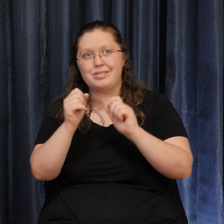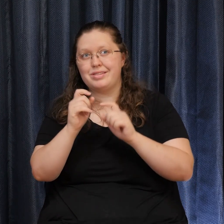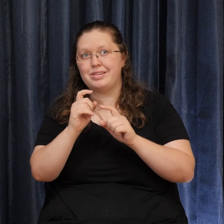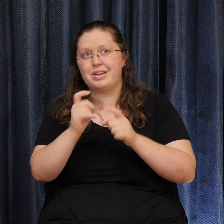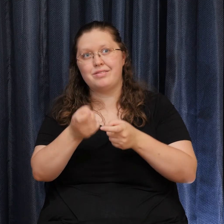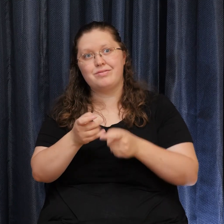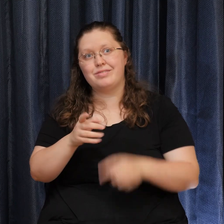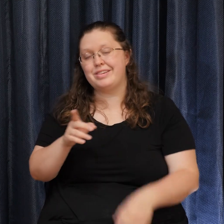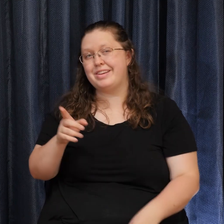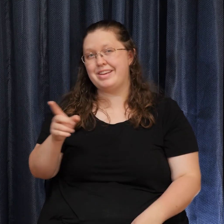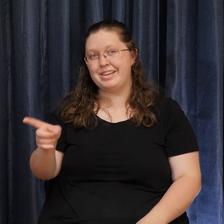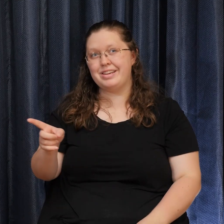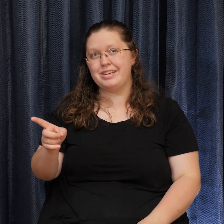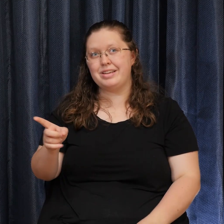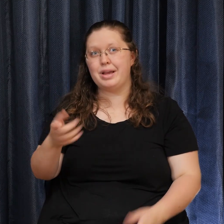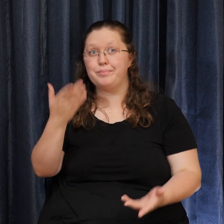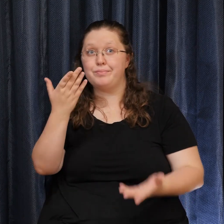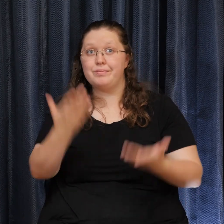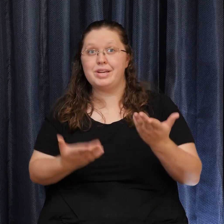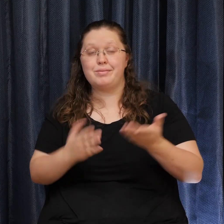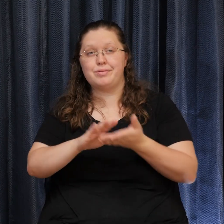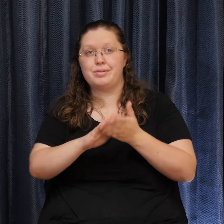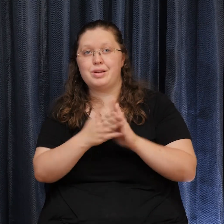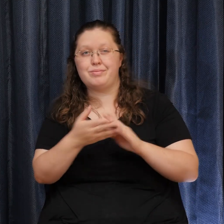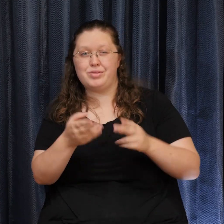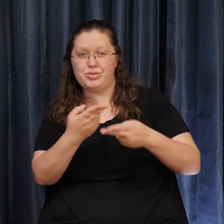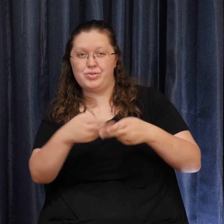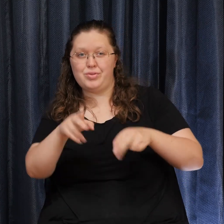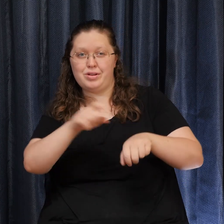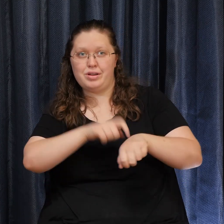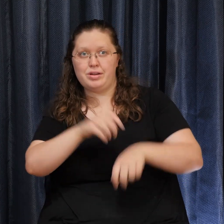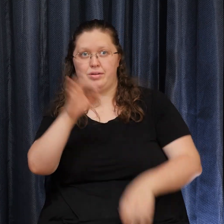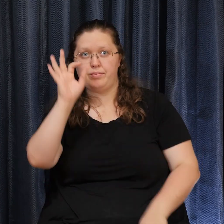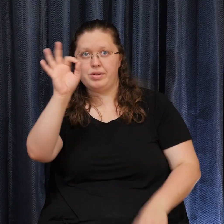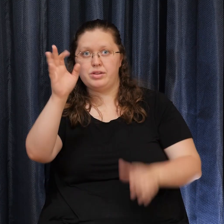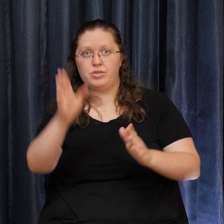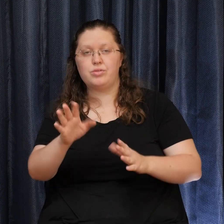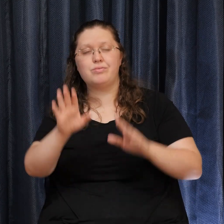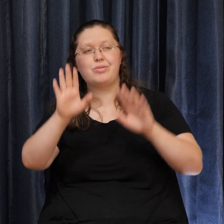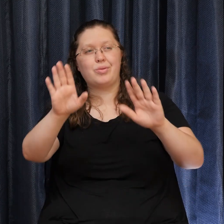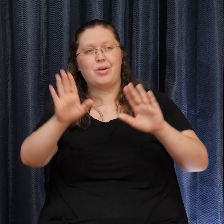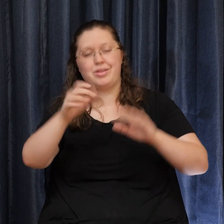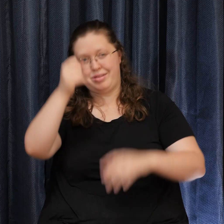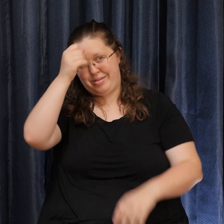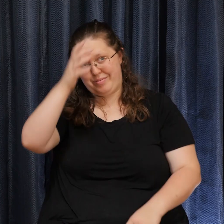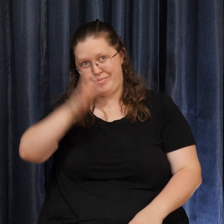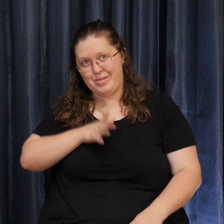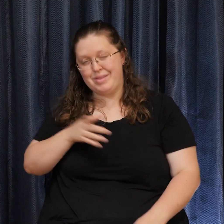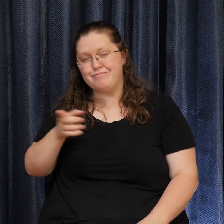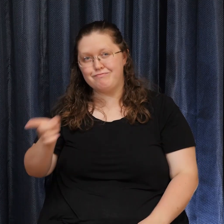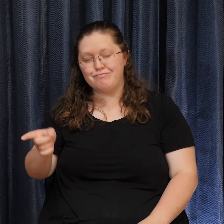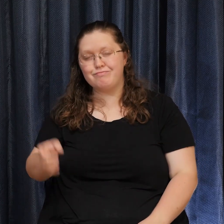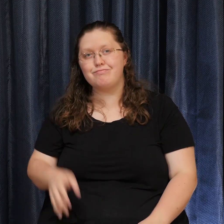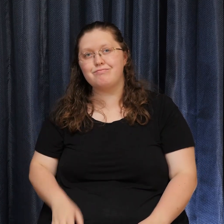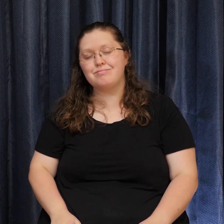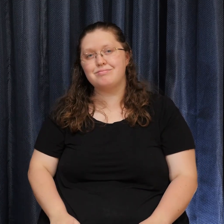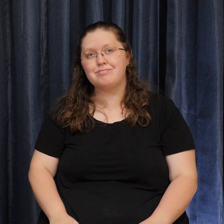For our Interim minister And a great Great man indeed I wanna remind you Also that there Will be a